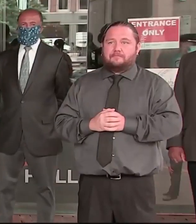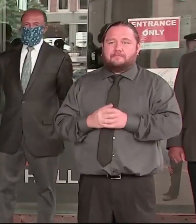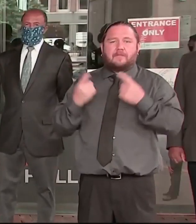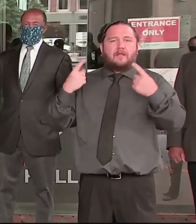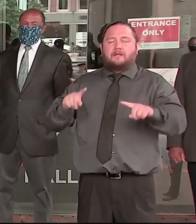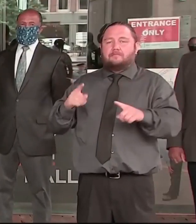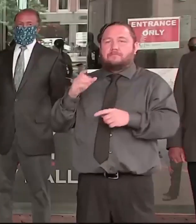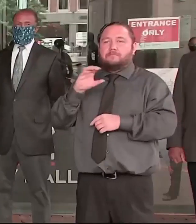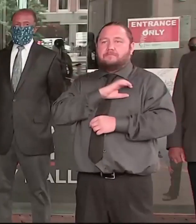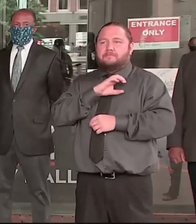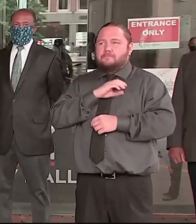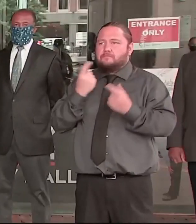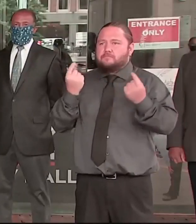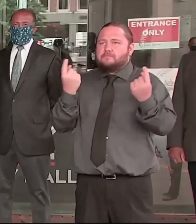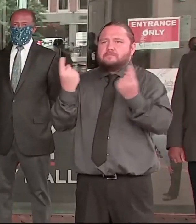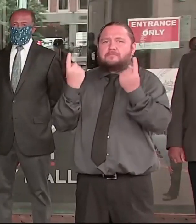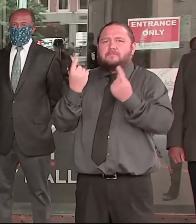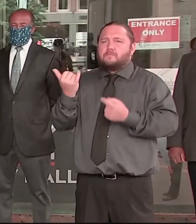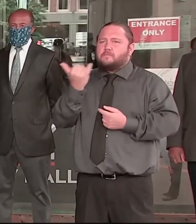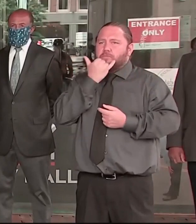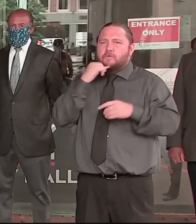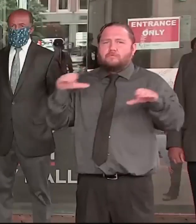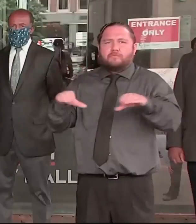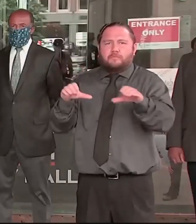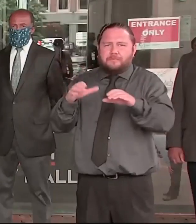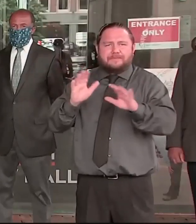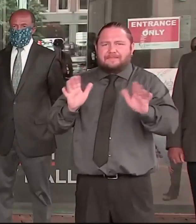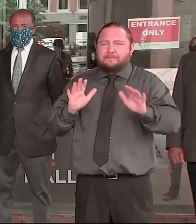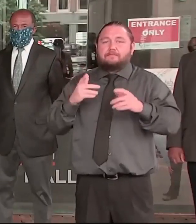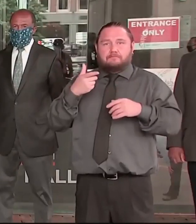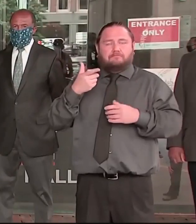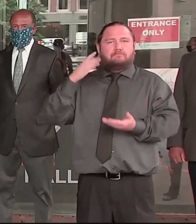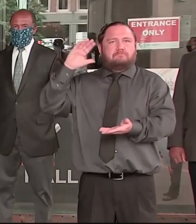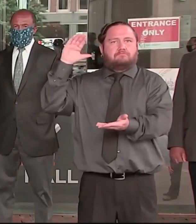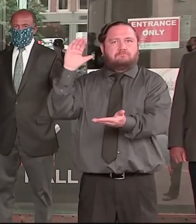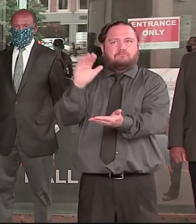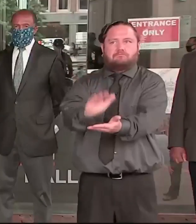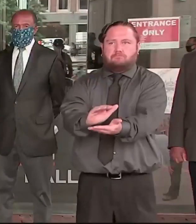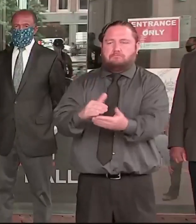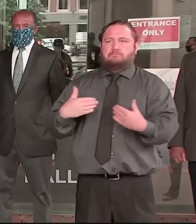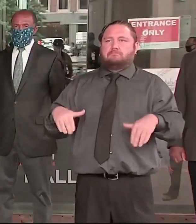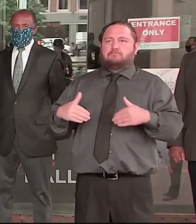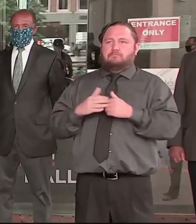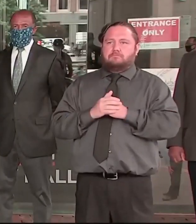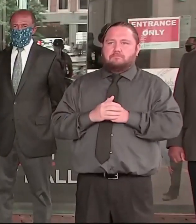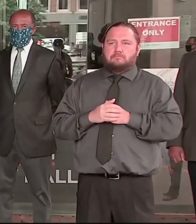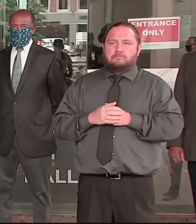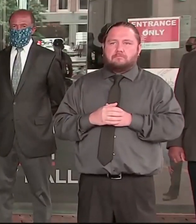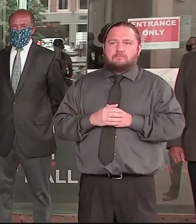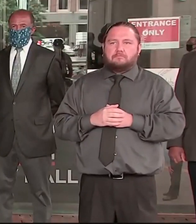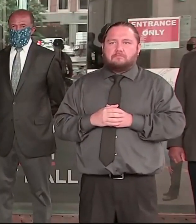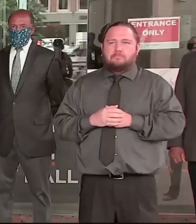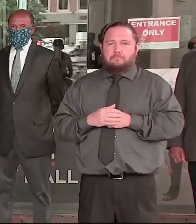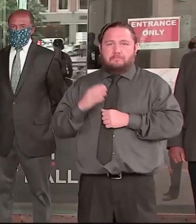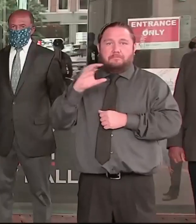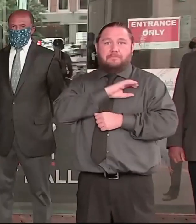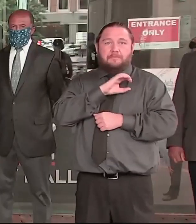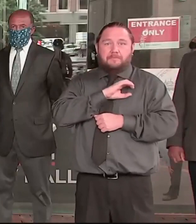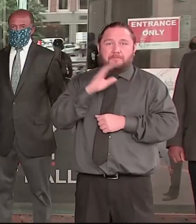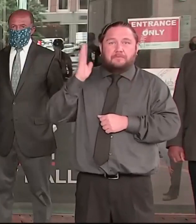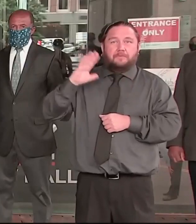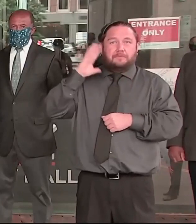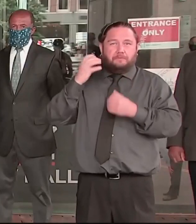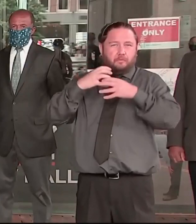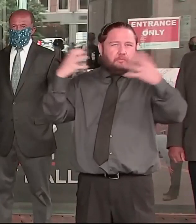excessive use of force dropped by over 50%. Over that same time frame, the